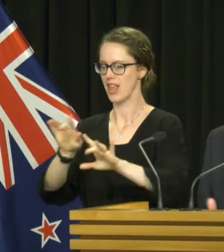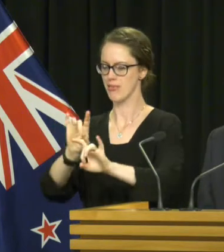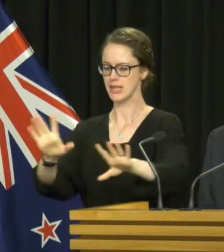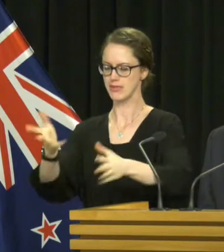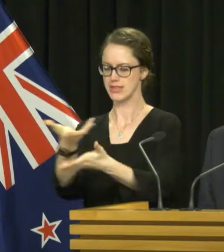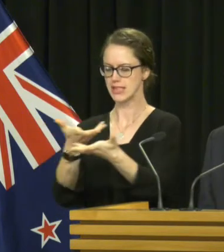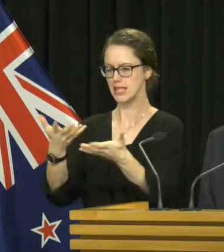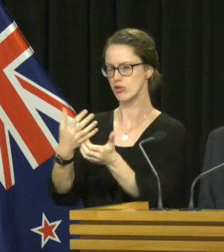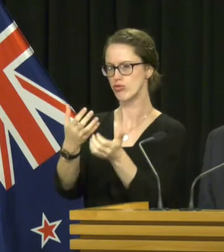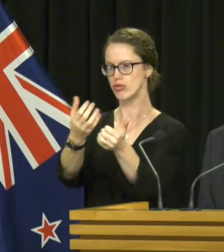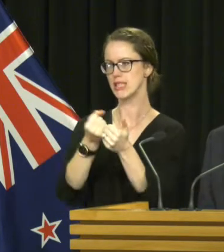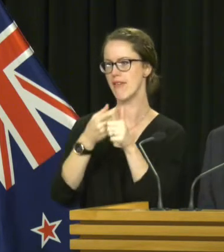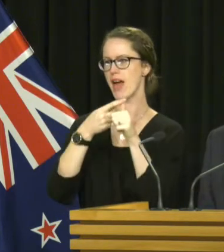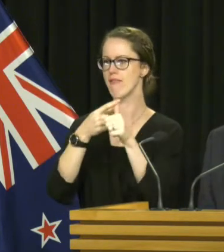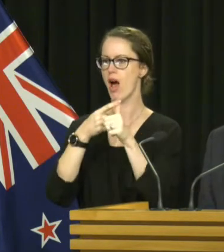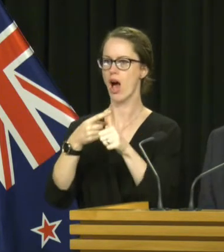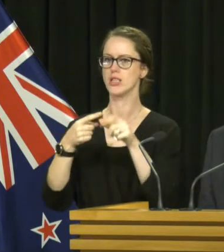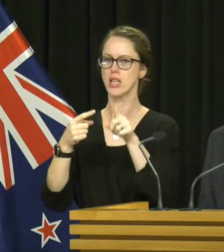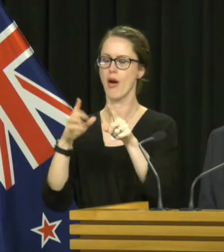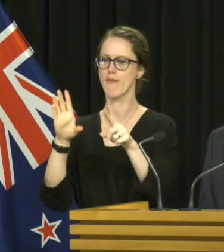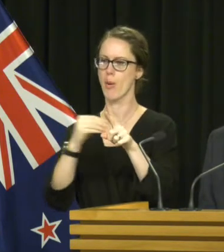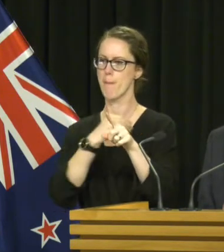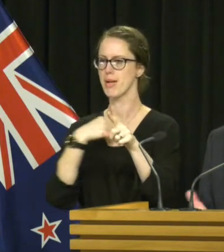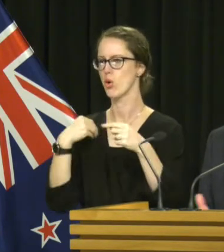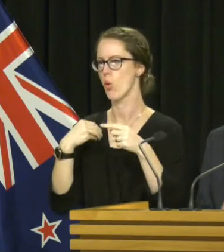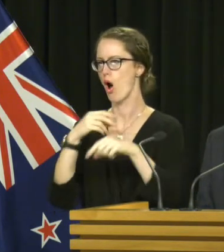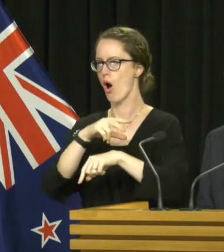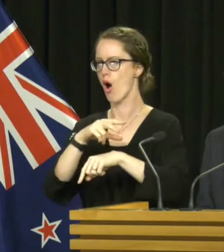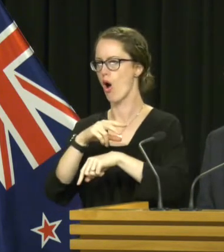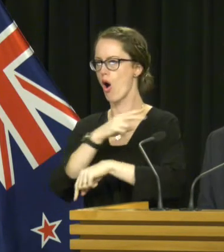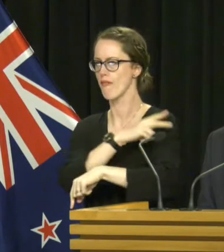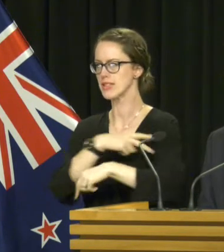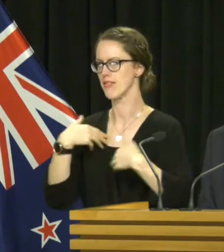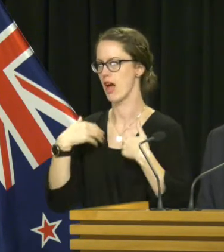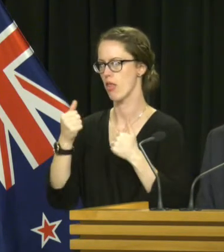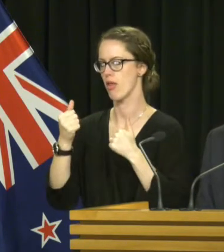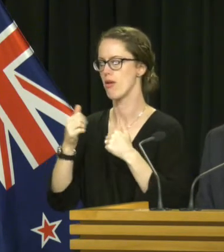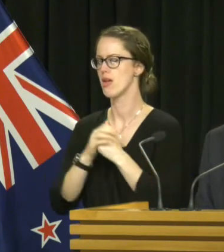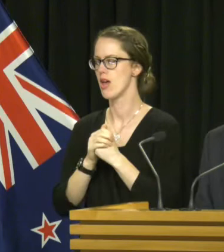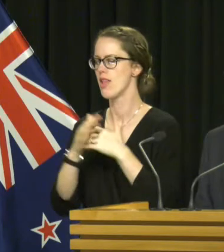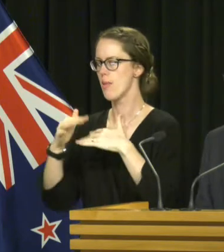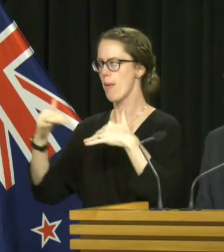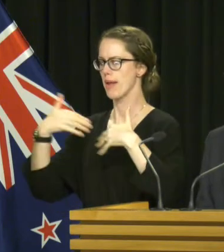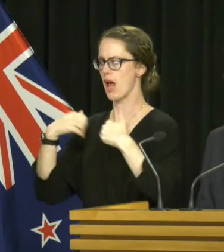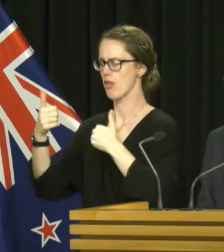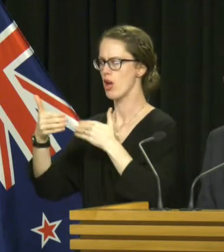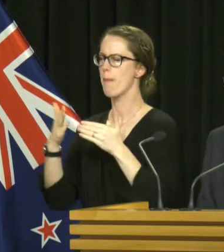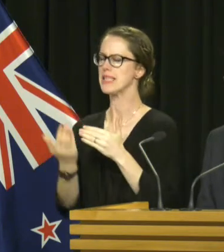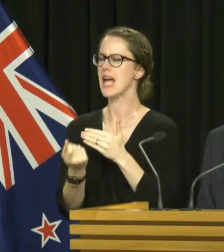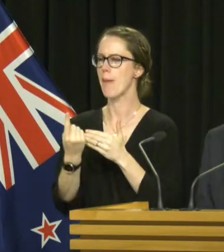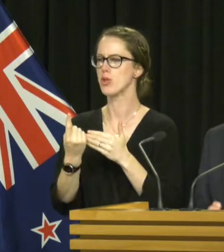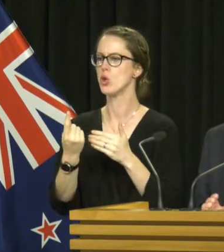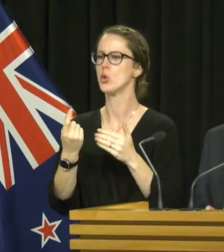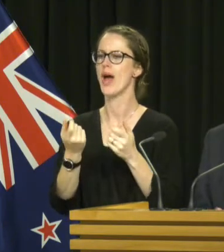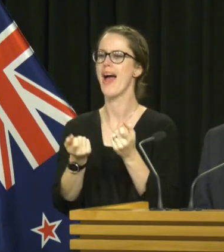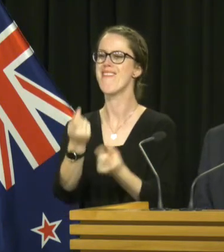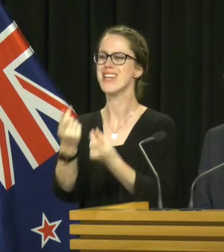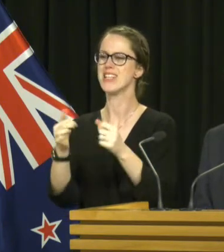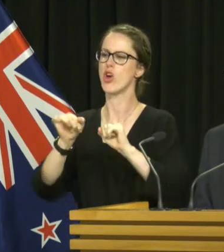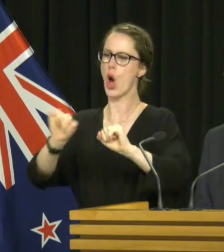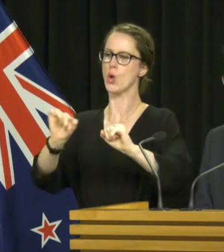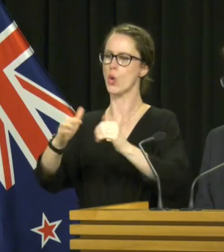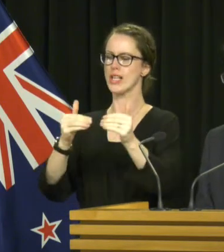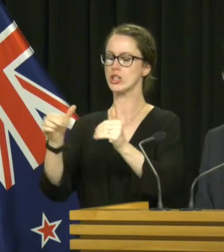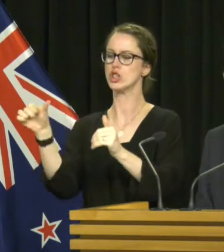can discuss and get advice from the Medical Officer of Health and the Public Health Unit, but it does fall with event organisers. They